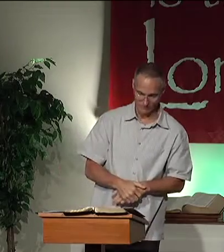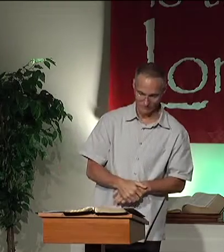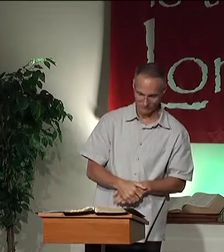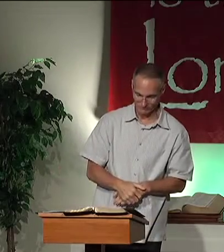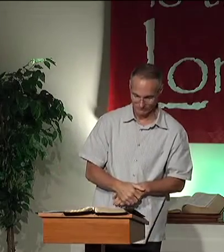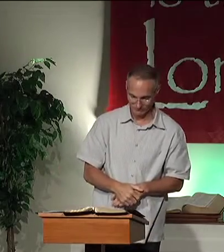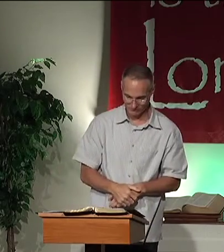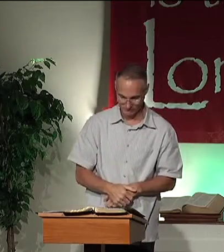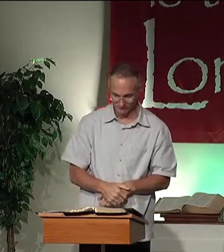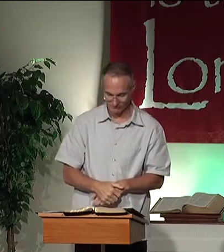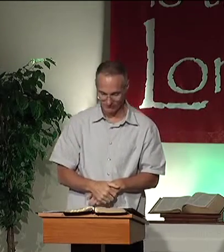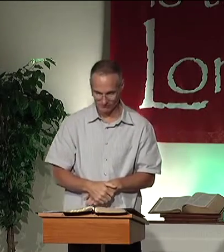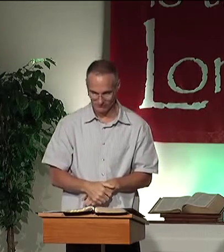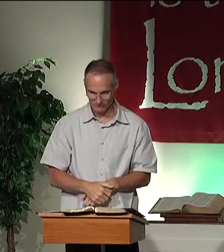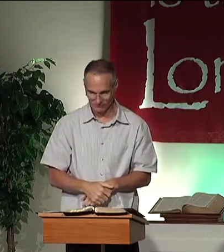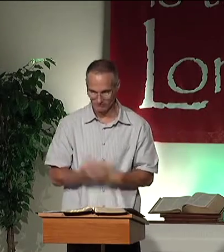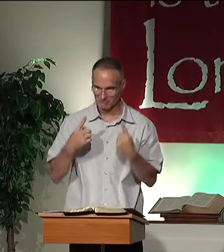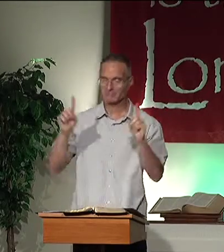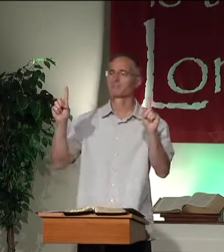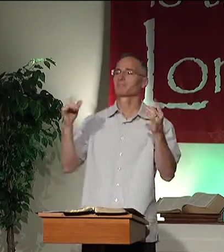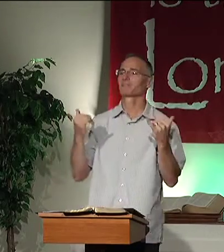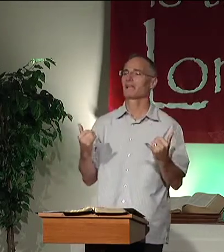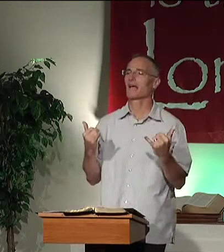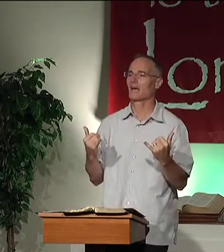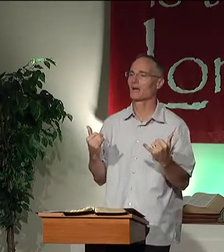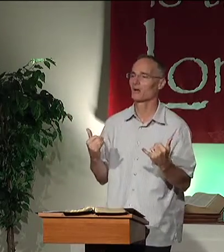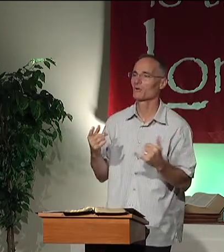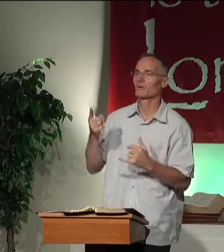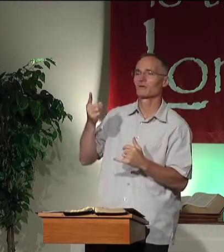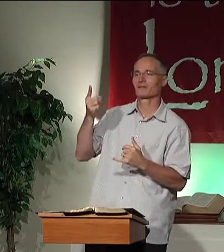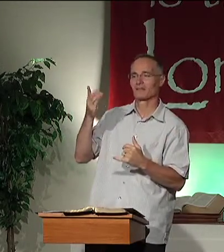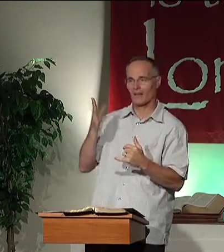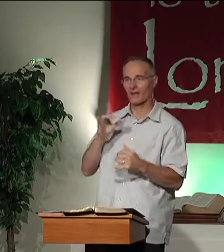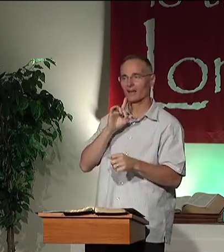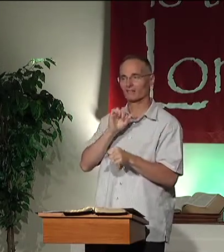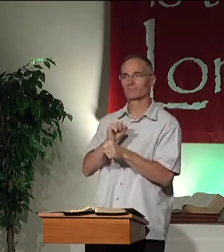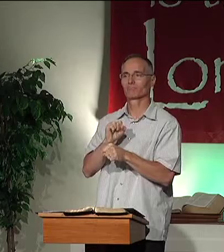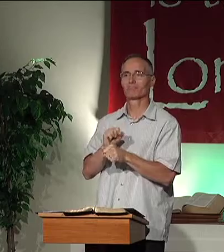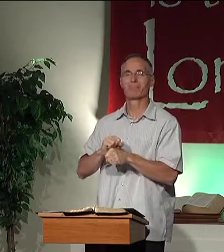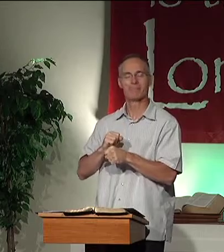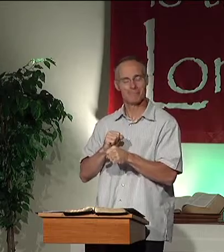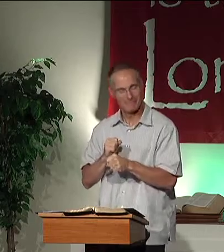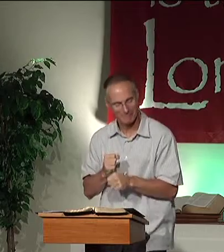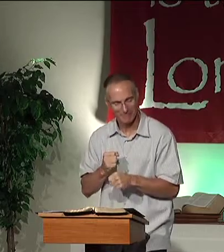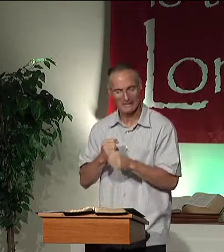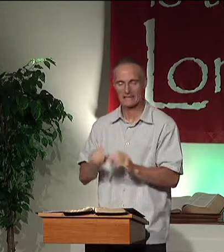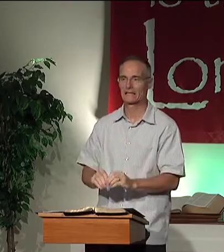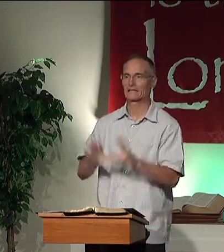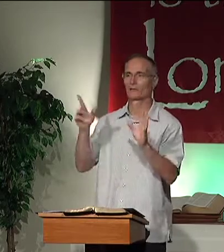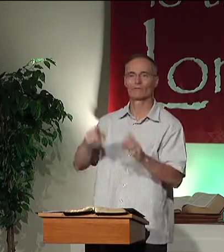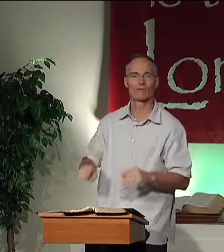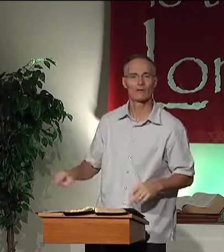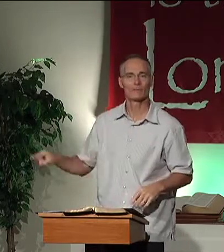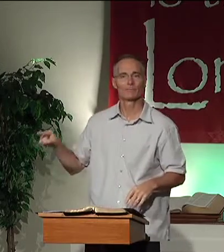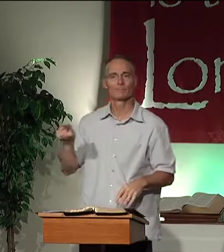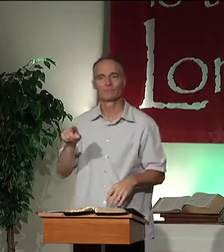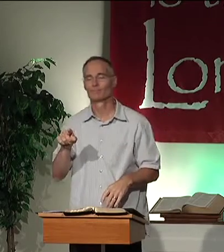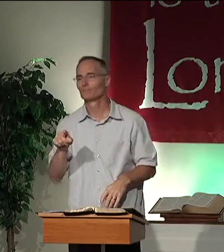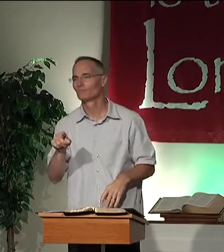teachings. They have seen everything. Seen his miracles. And now, God made it clear to